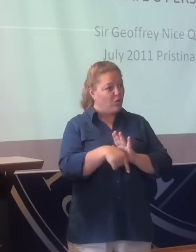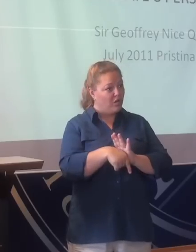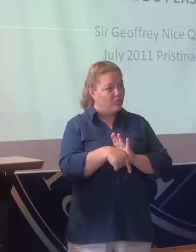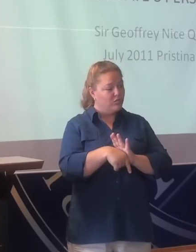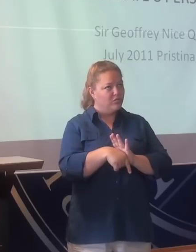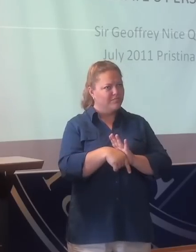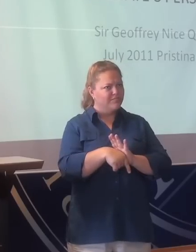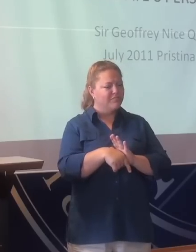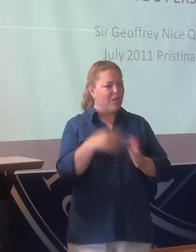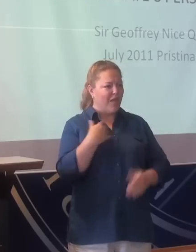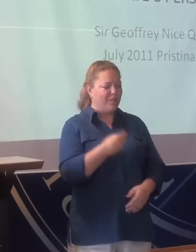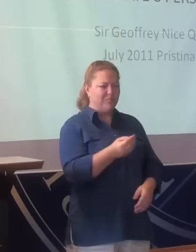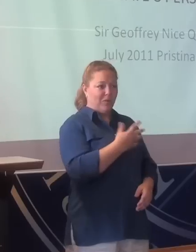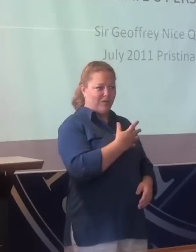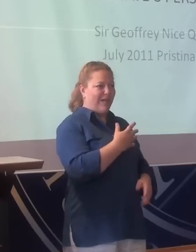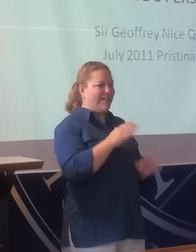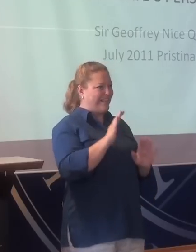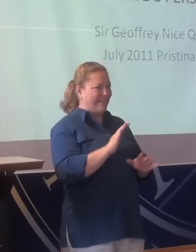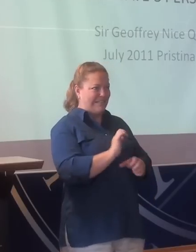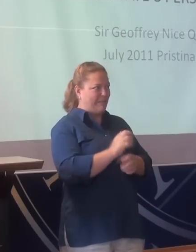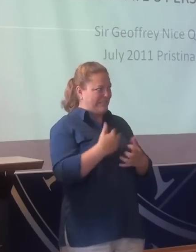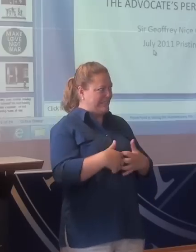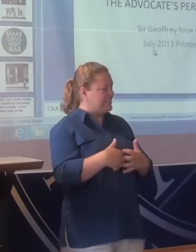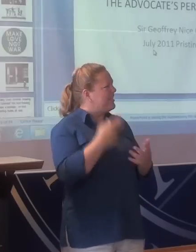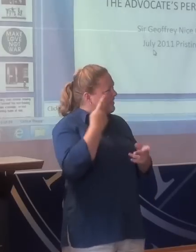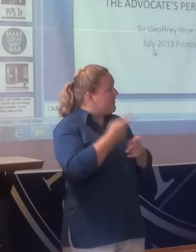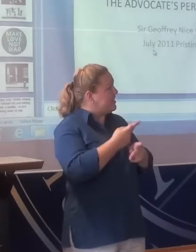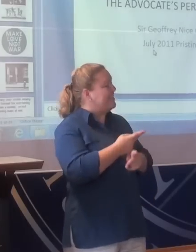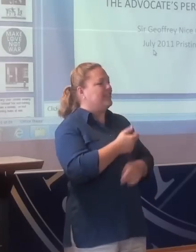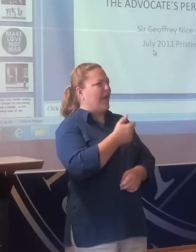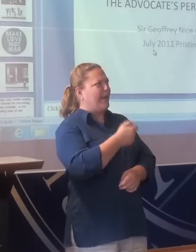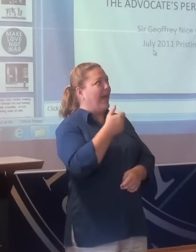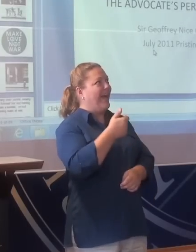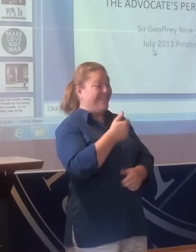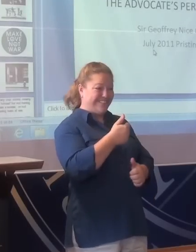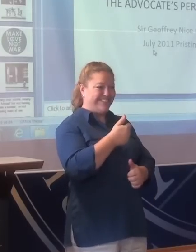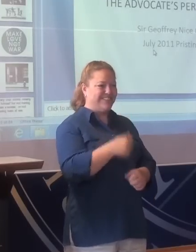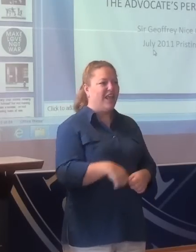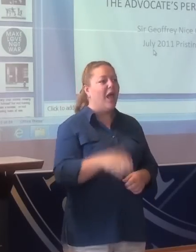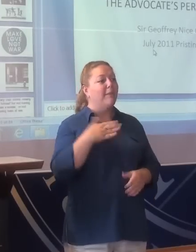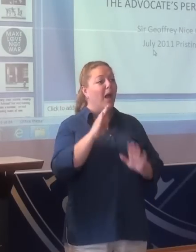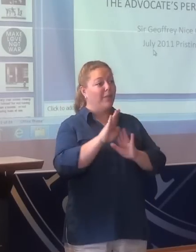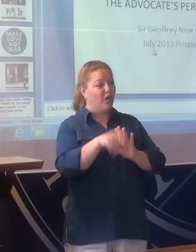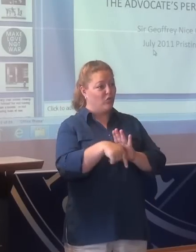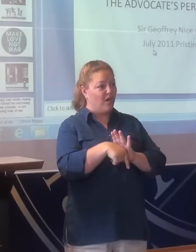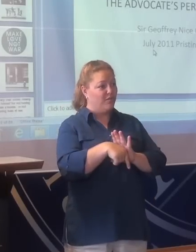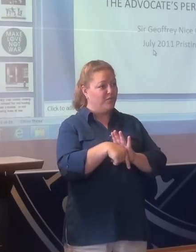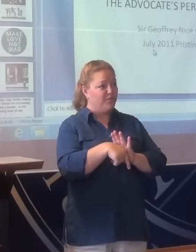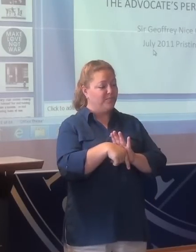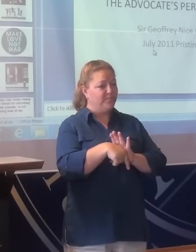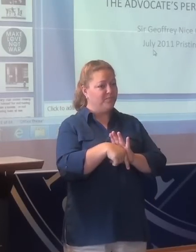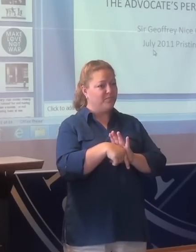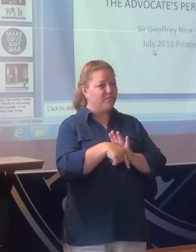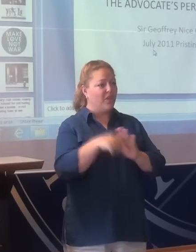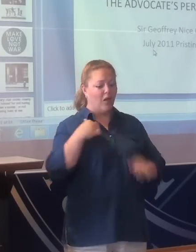let's see if I can work this excellent sheet, my background was that I